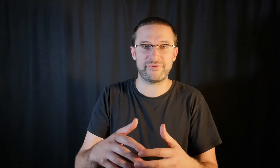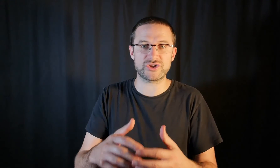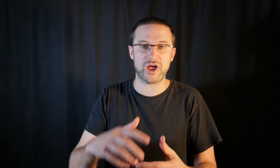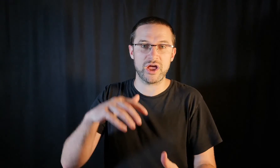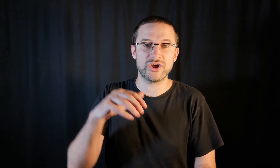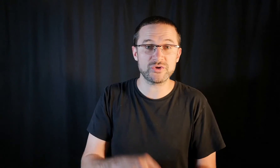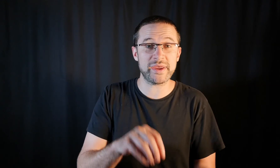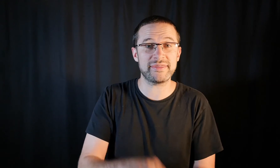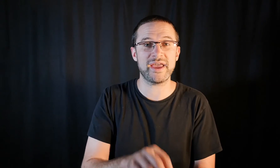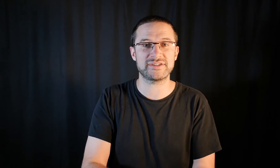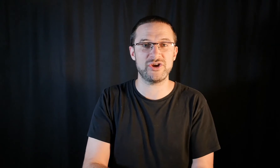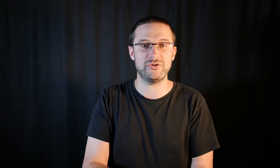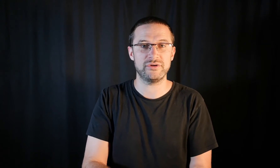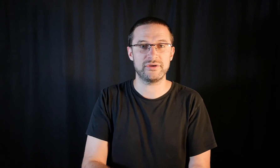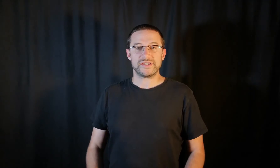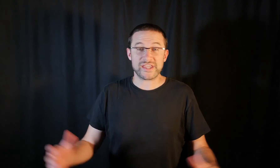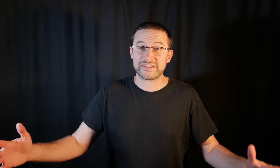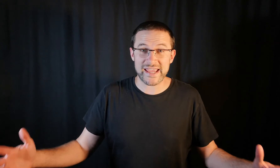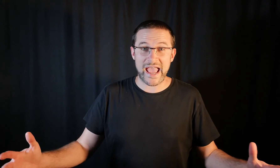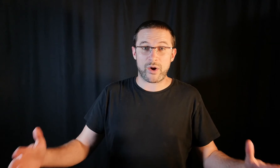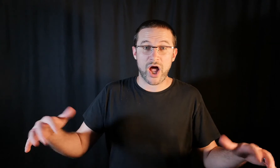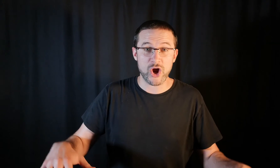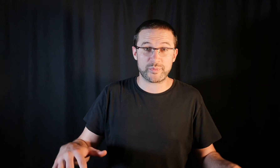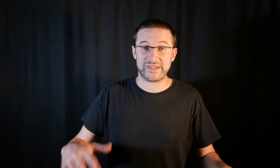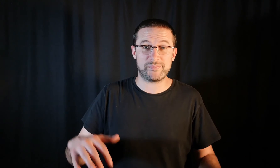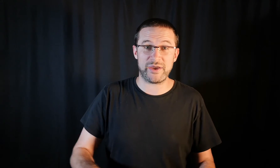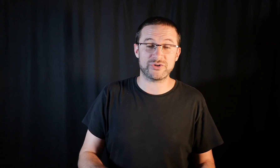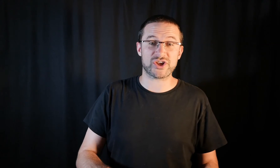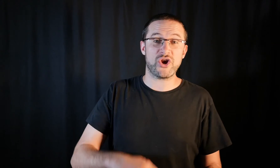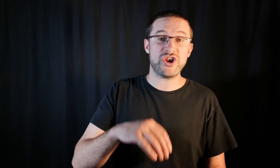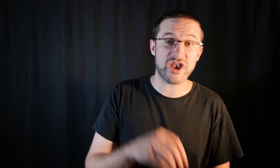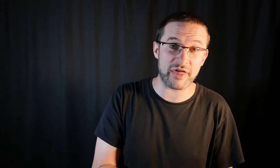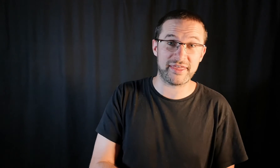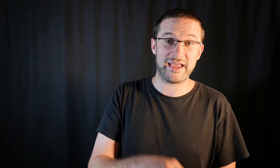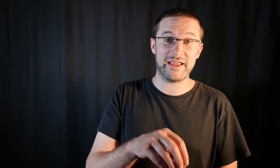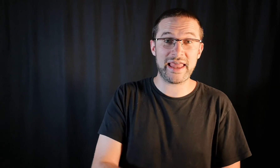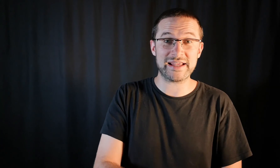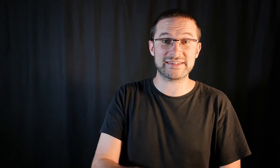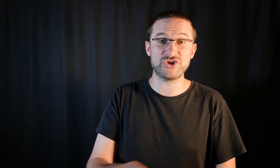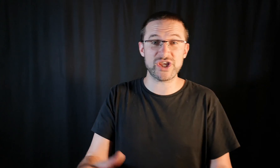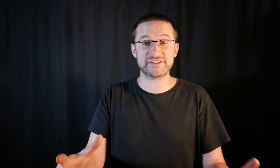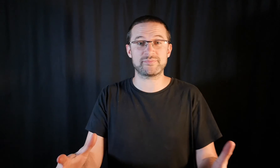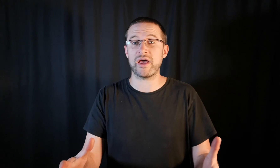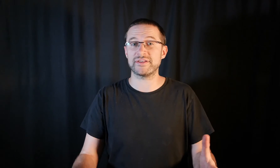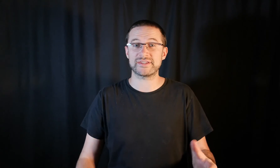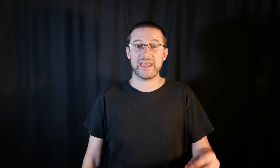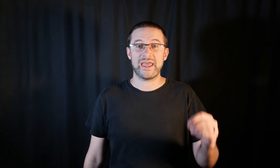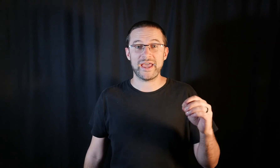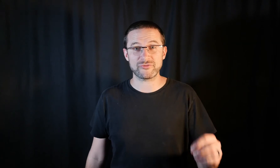future should be there too. So you see, our hope is built on nothing less than Jesus' blood and